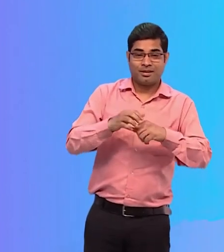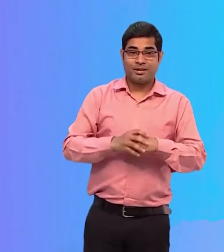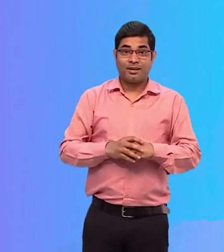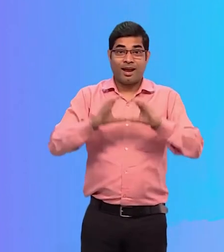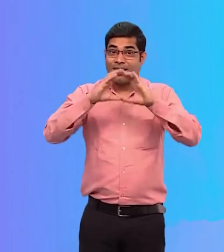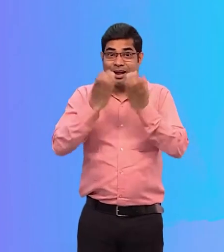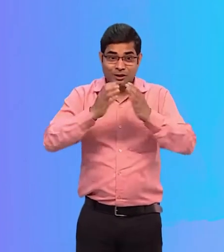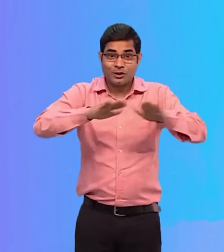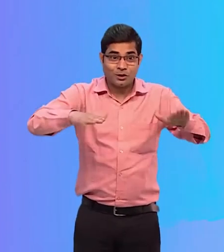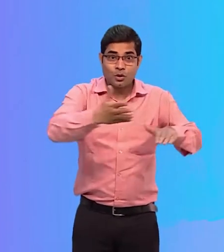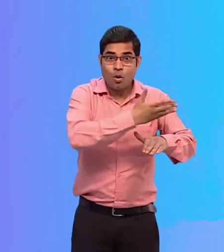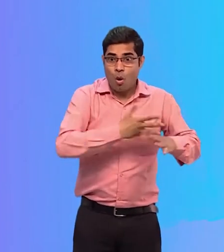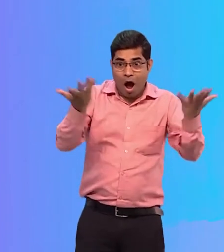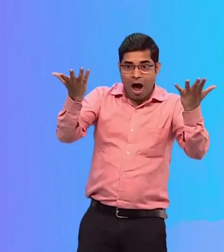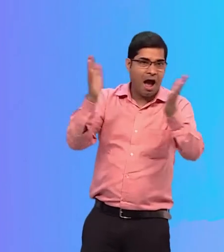The class cheers for her.